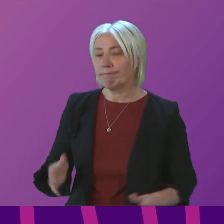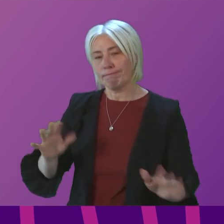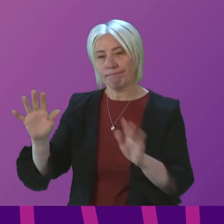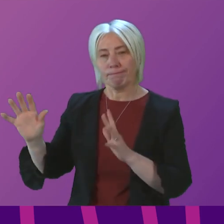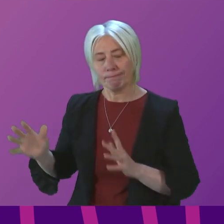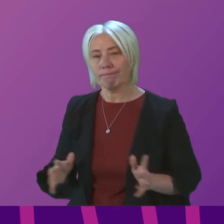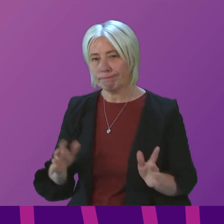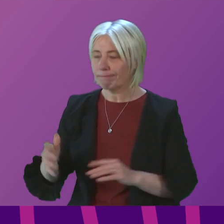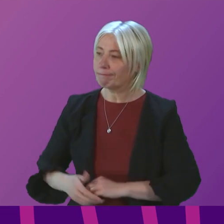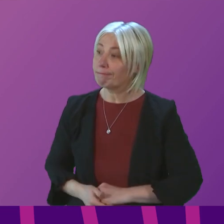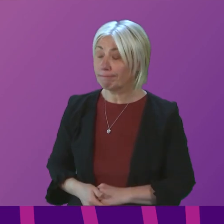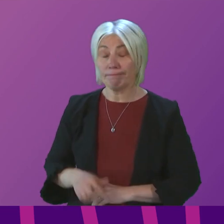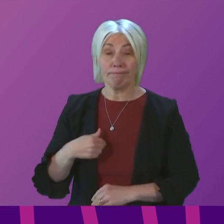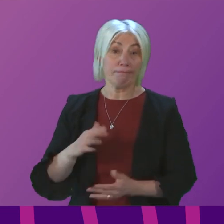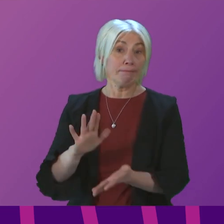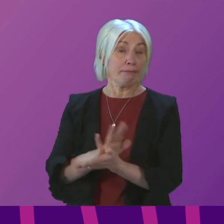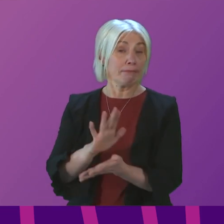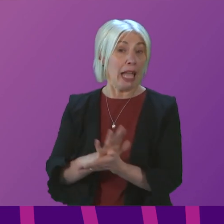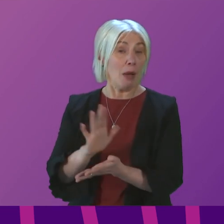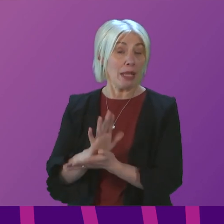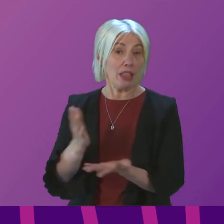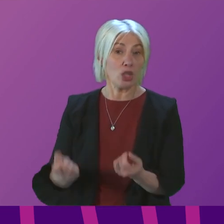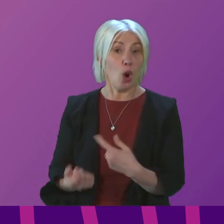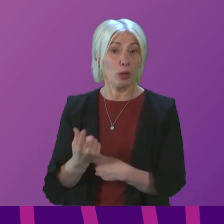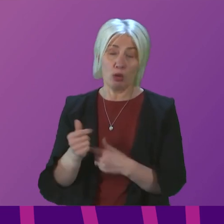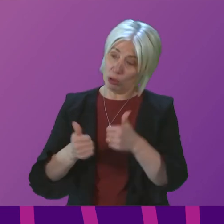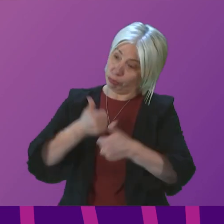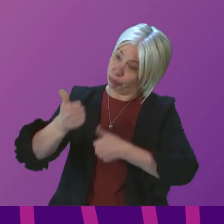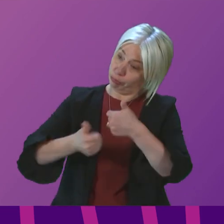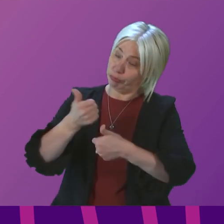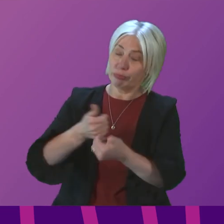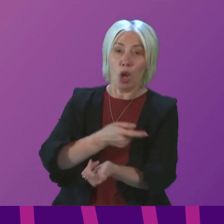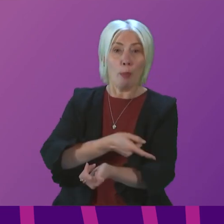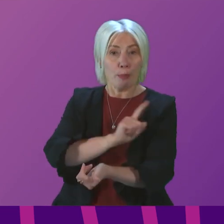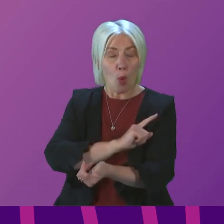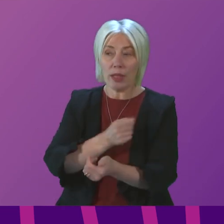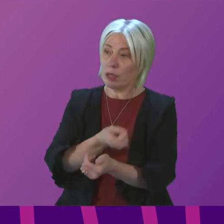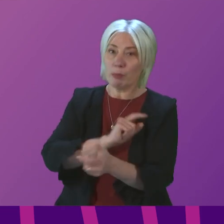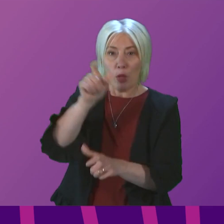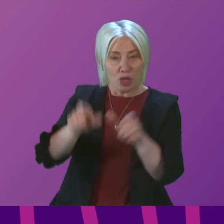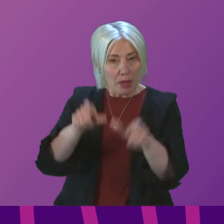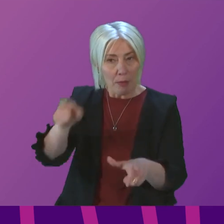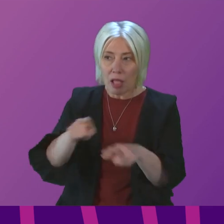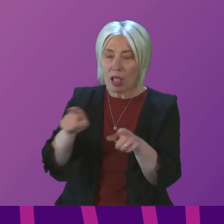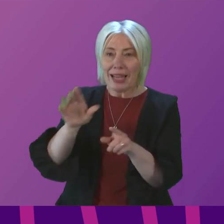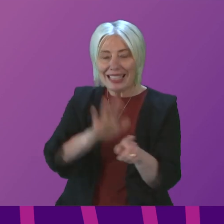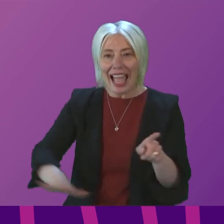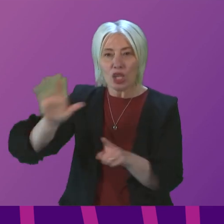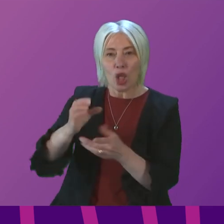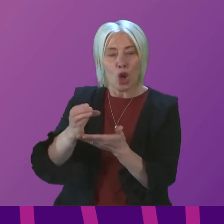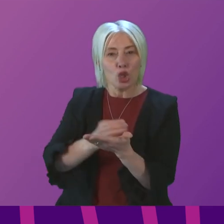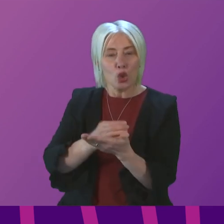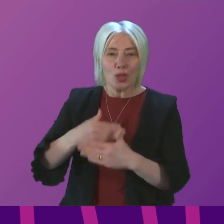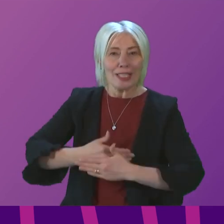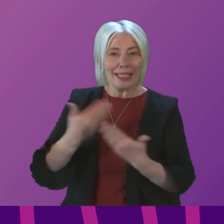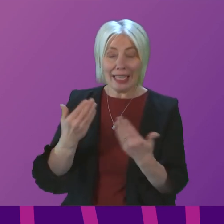Yes, I am very happy to take this opportunity to congratulate Poland and the Polish people on their national constitution day.